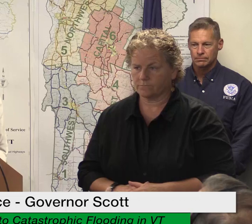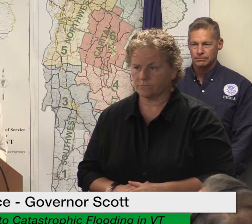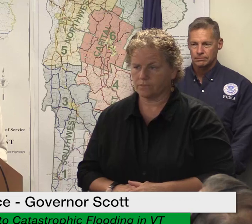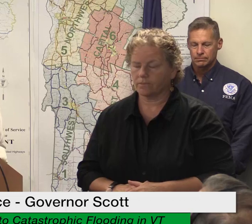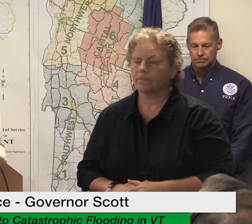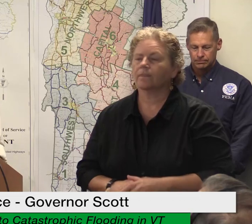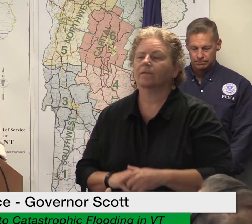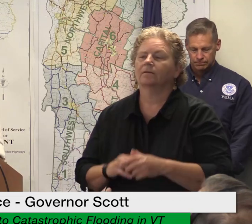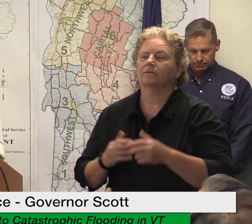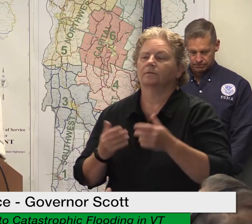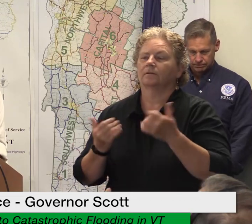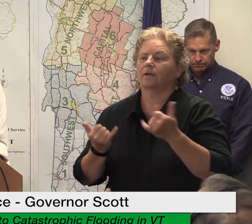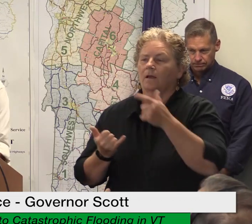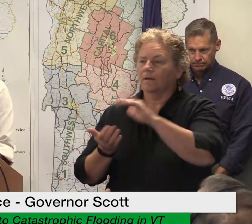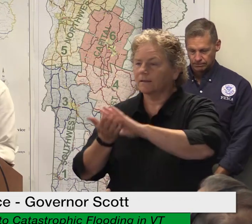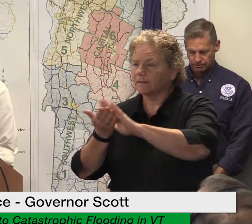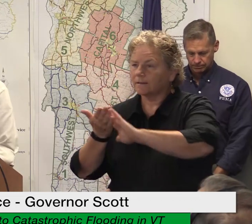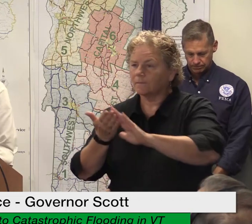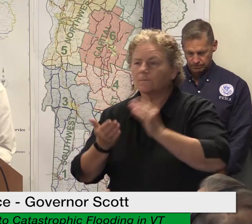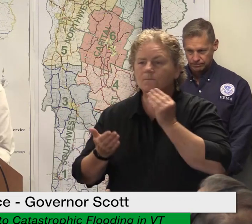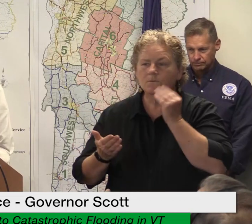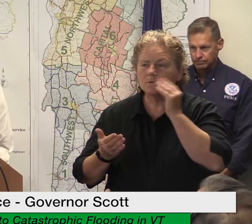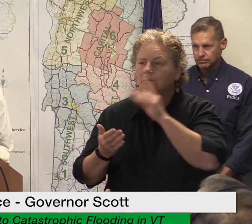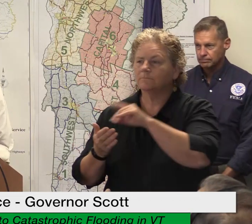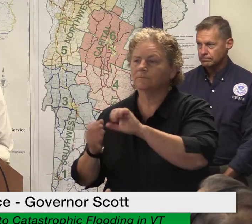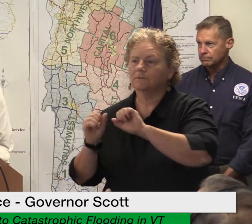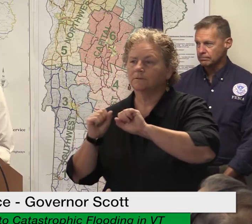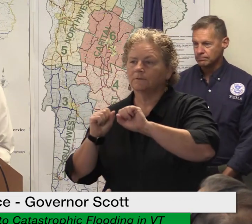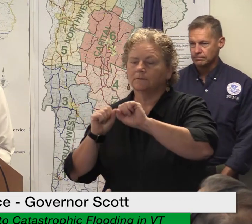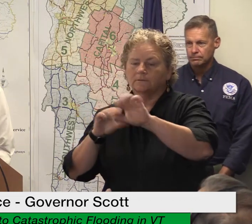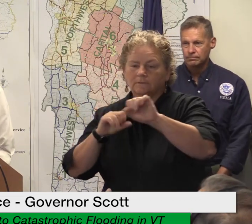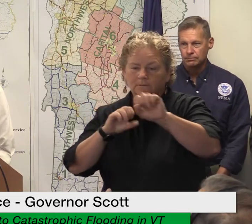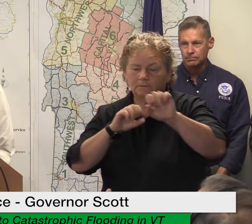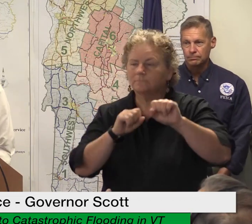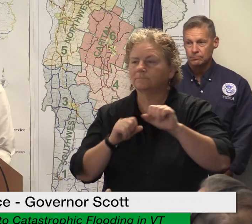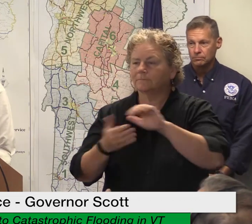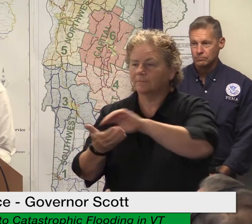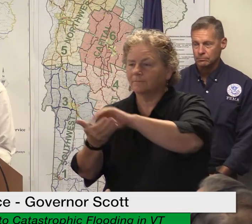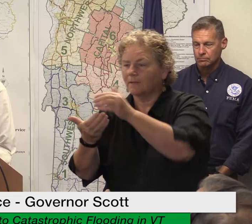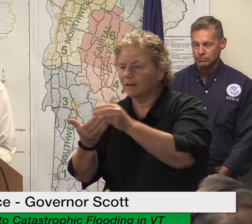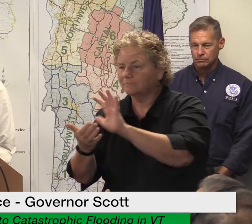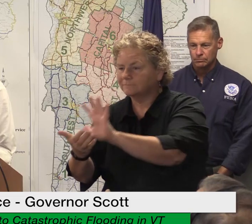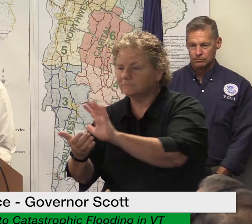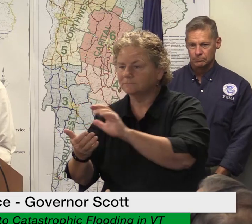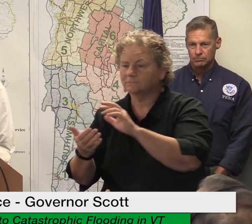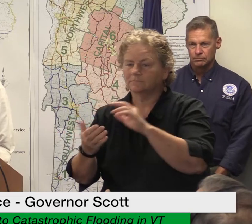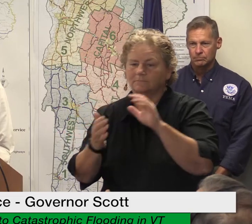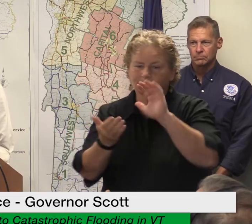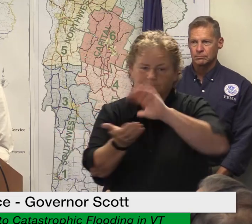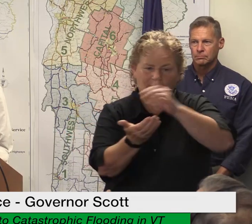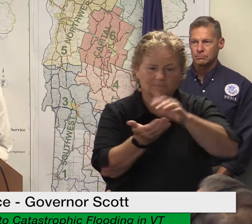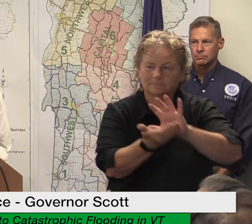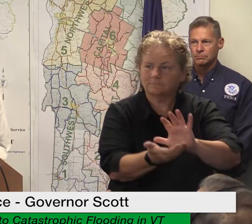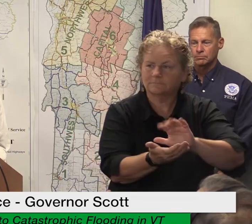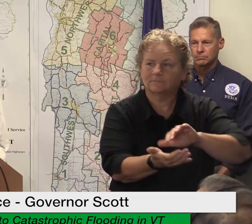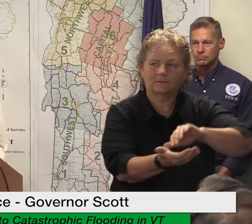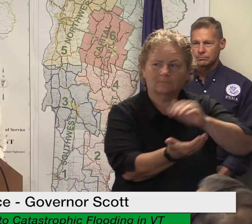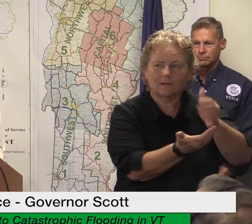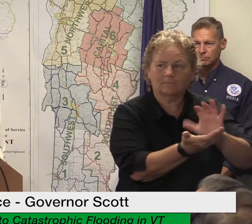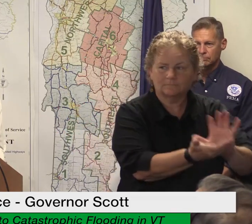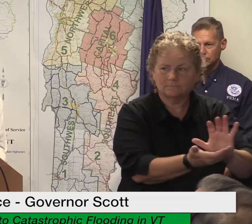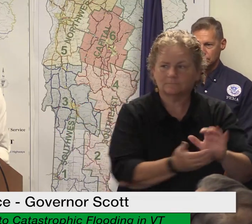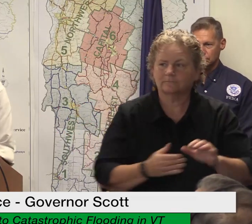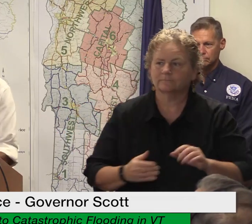municipalities need to get this cleaned up as soon as possible so we can get the transition to recovery